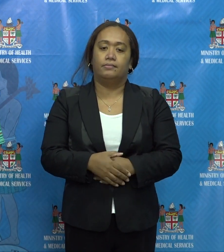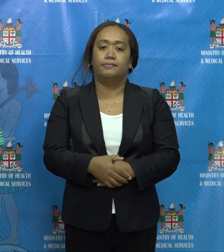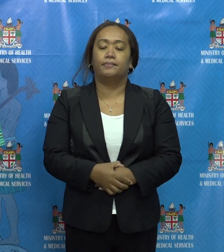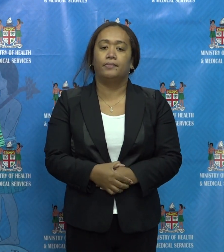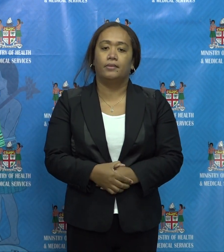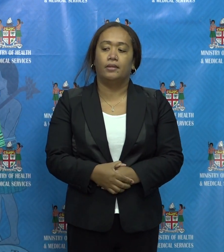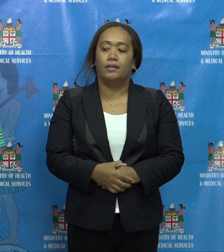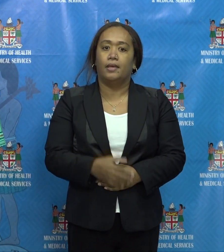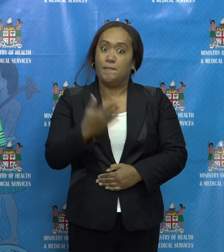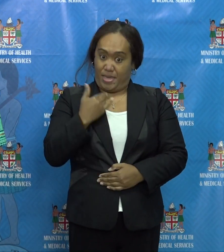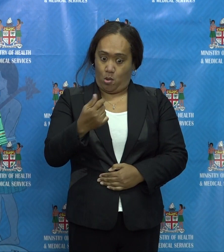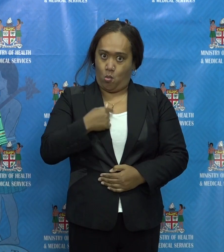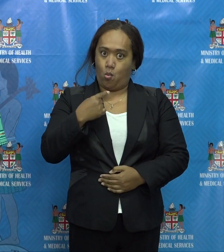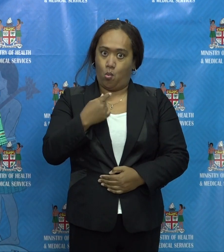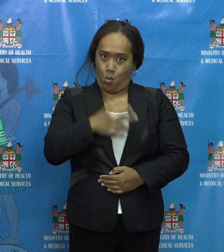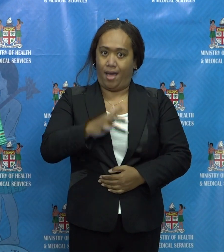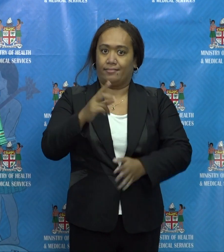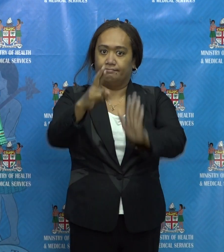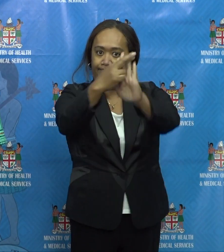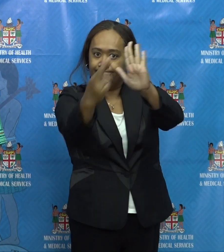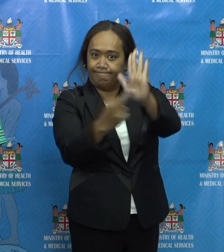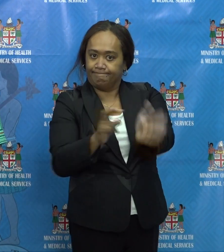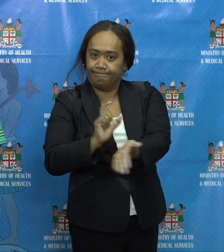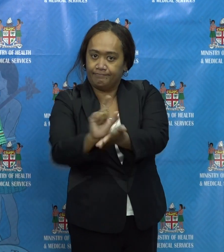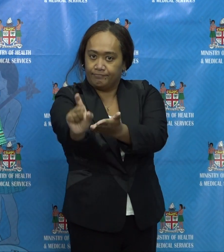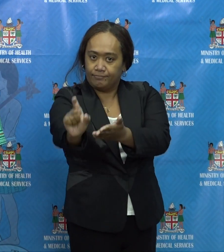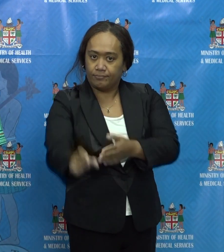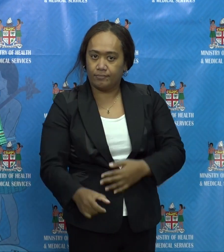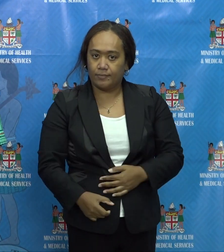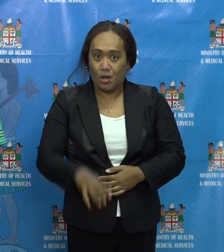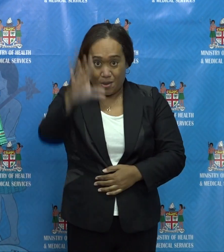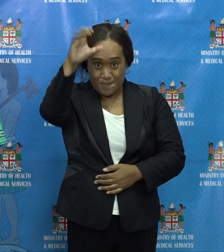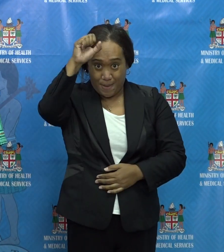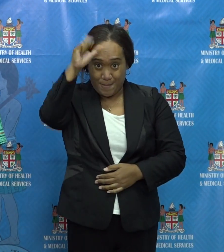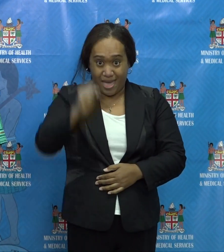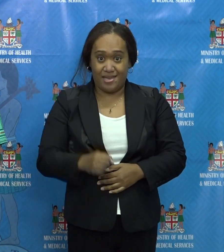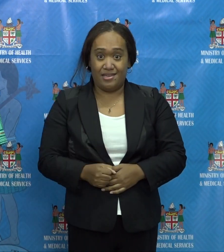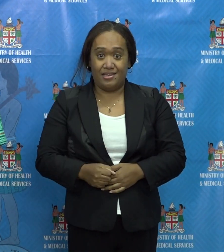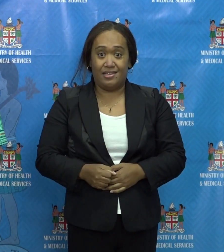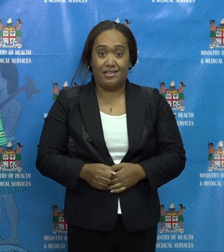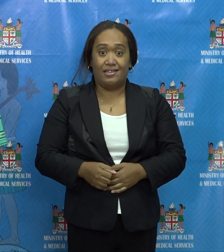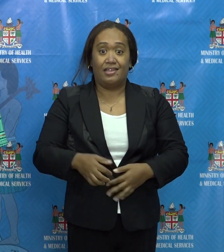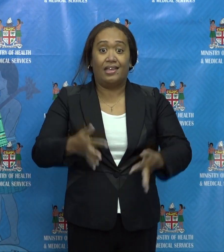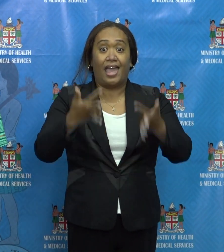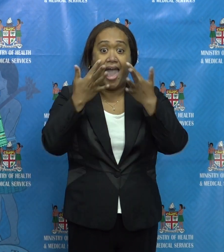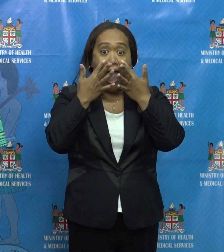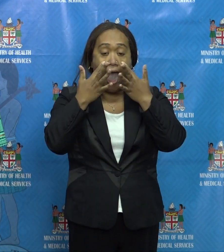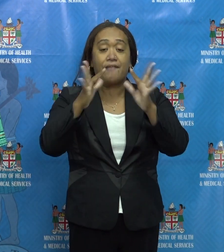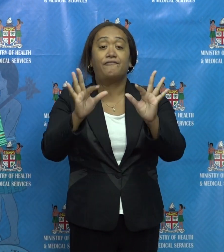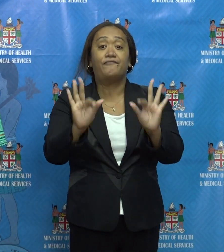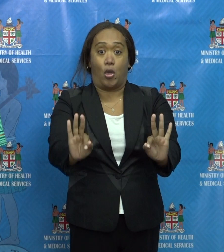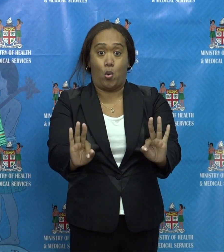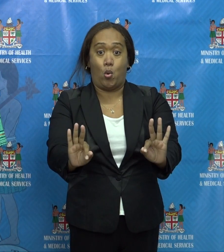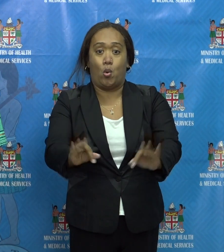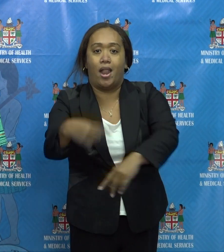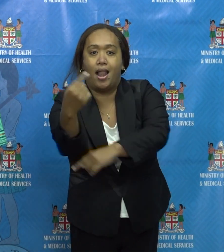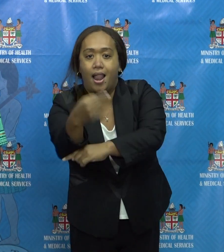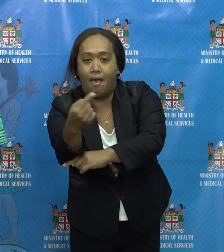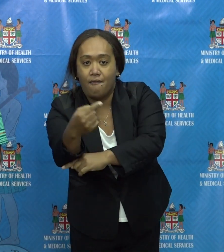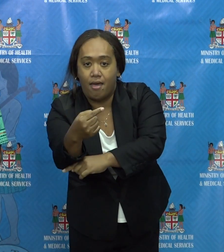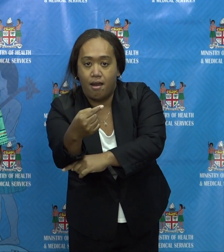I want to be clear again on the rules. Curfew hours will be from 11 p.m. until 4 a.m.